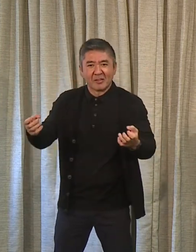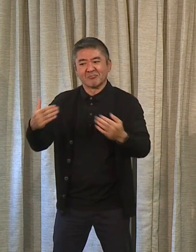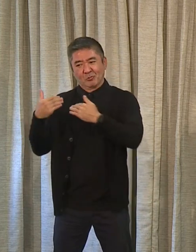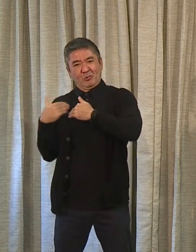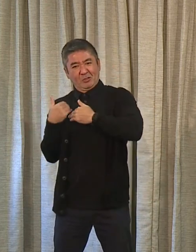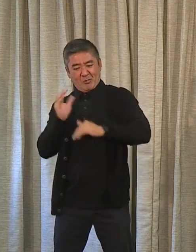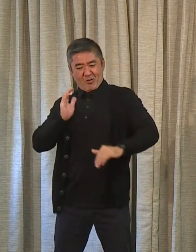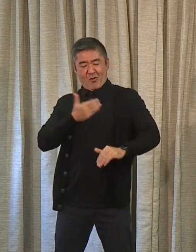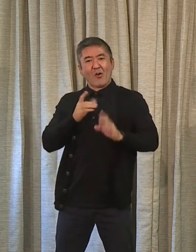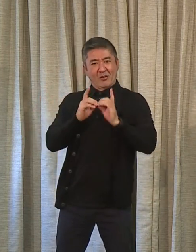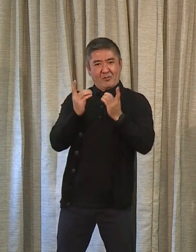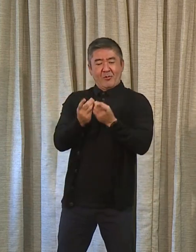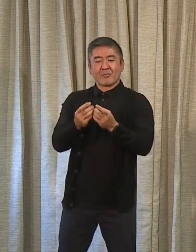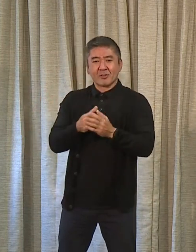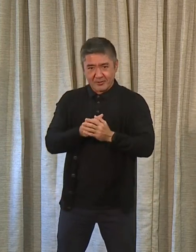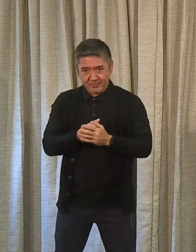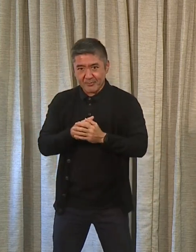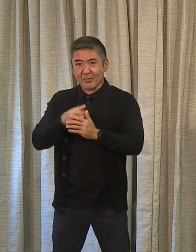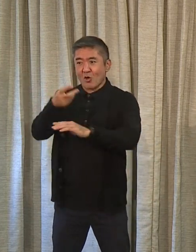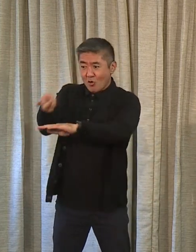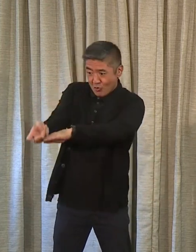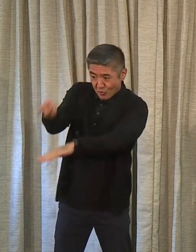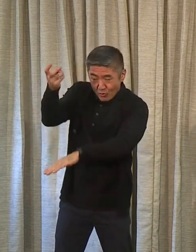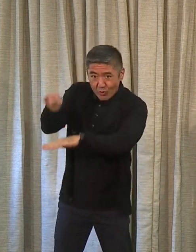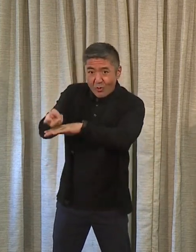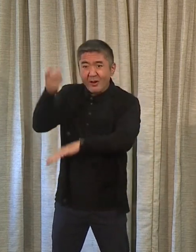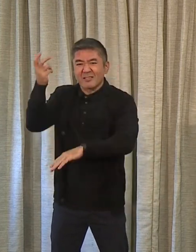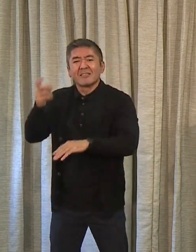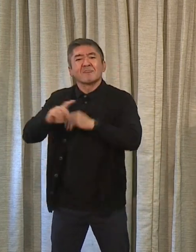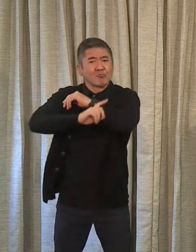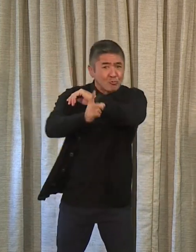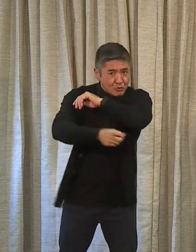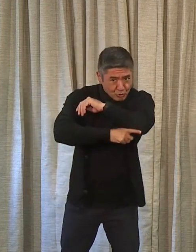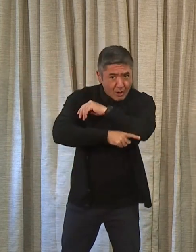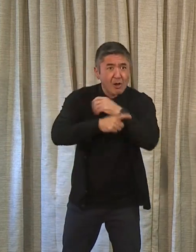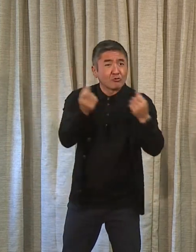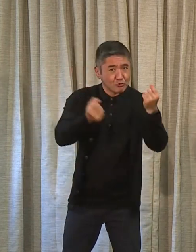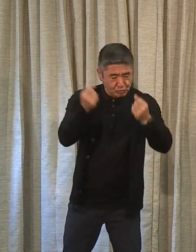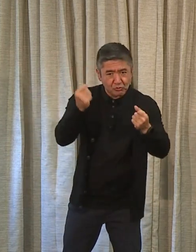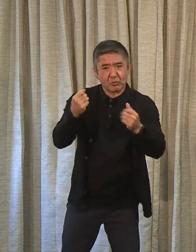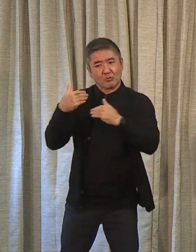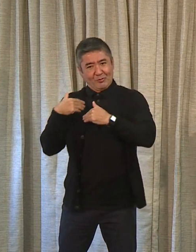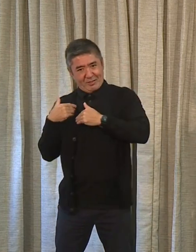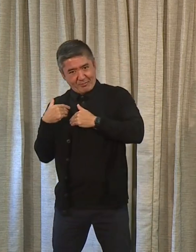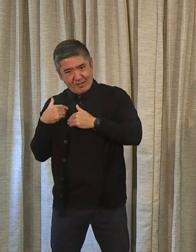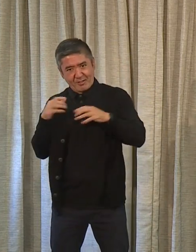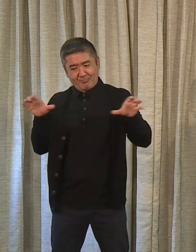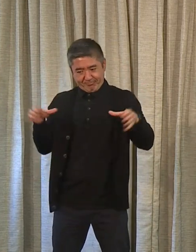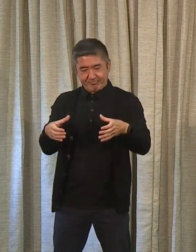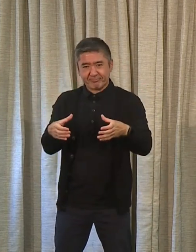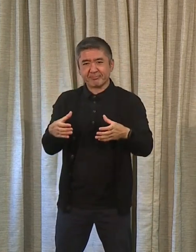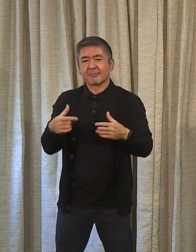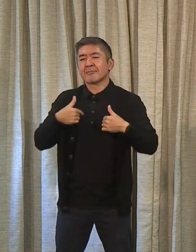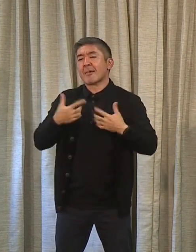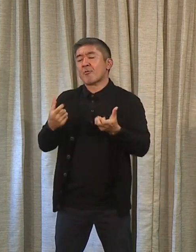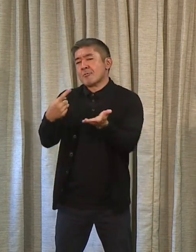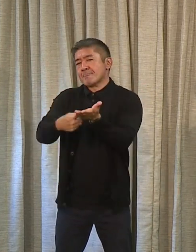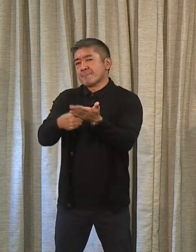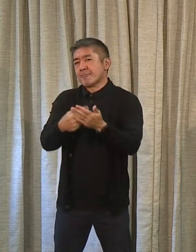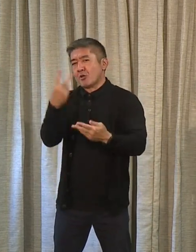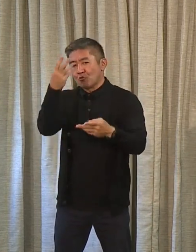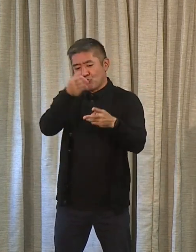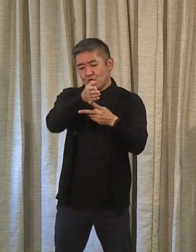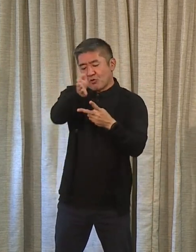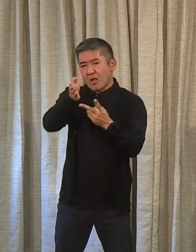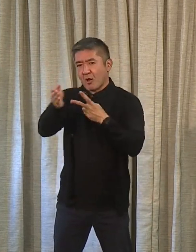cranes, all that kind of stuff, and especially refuse vehicles. I want to talk about two areas as part of the